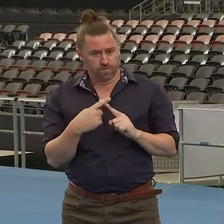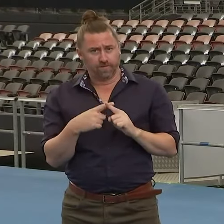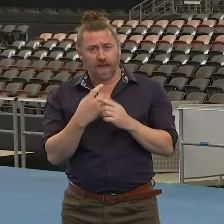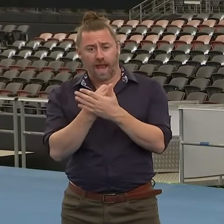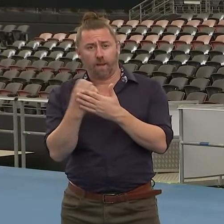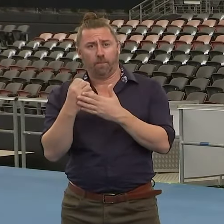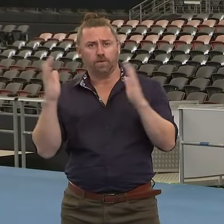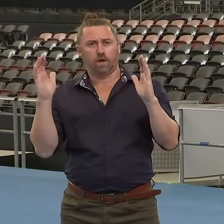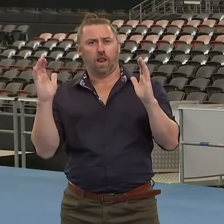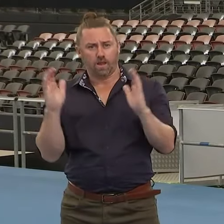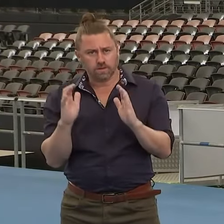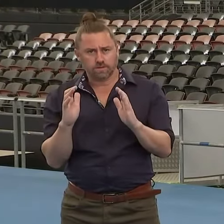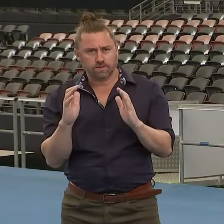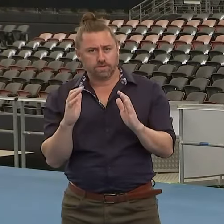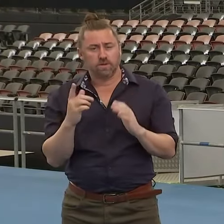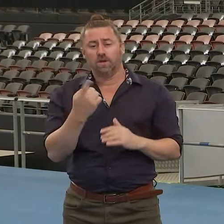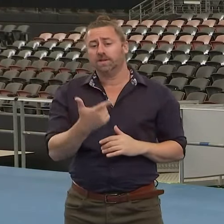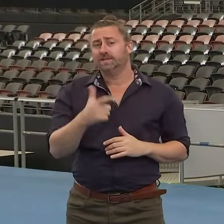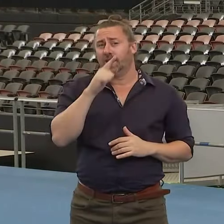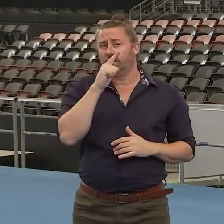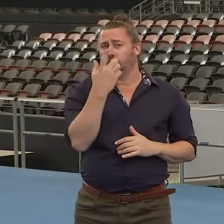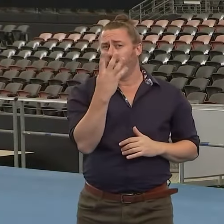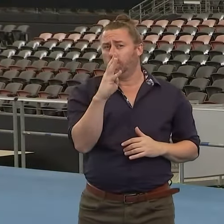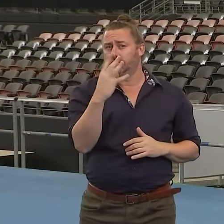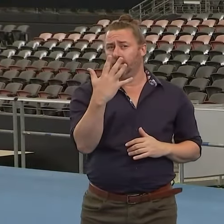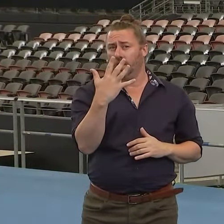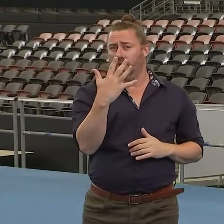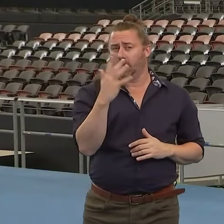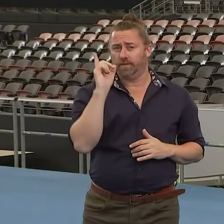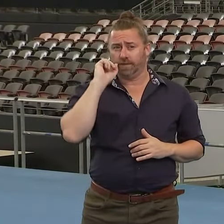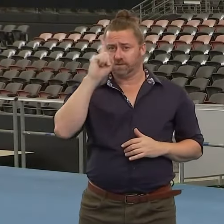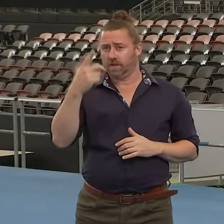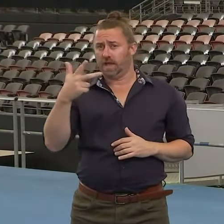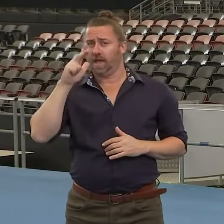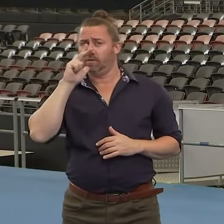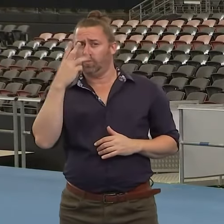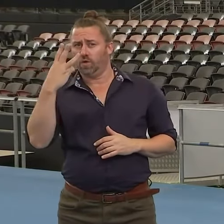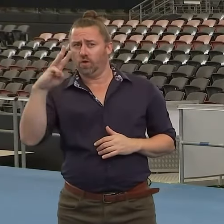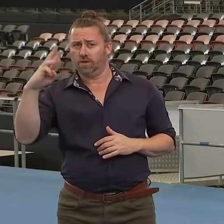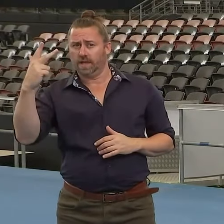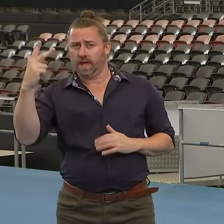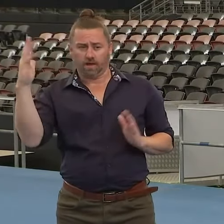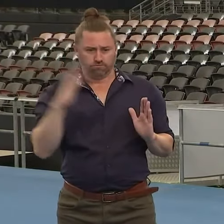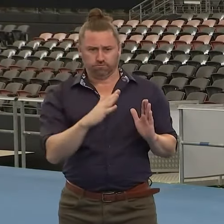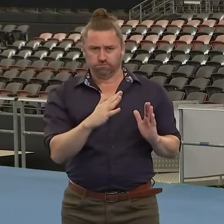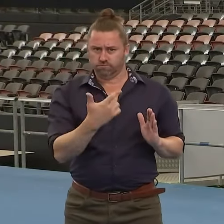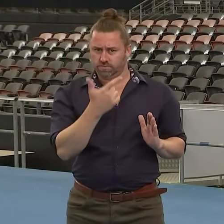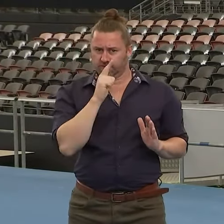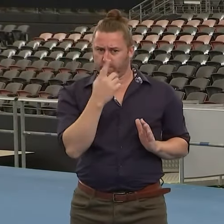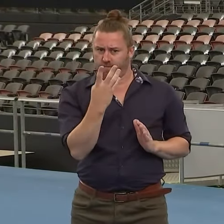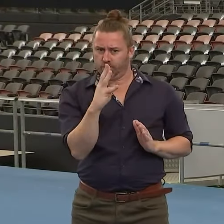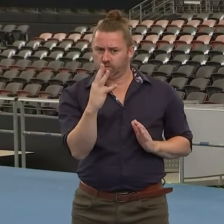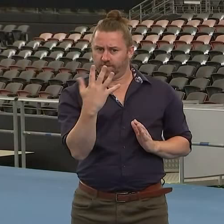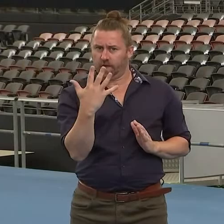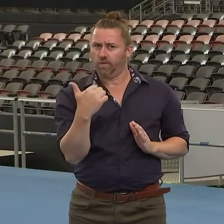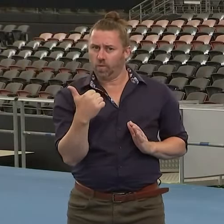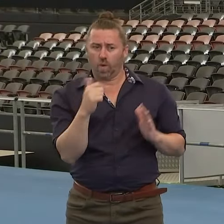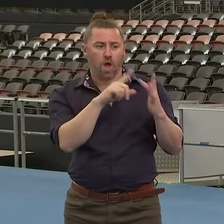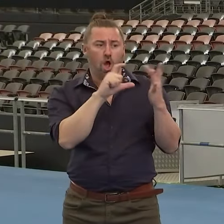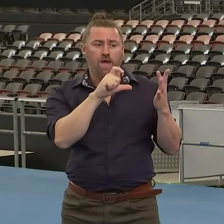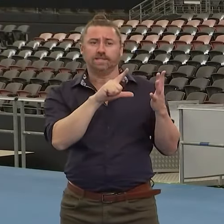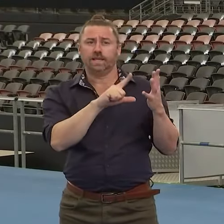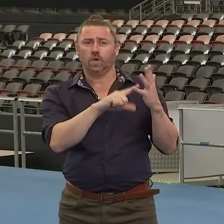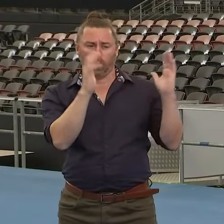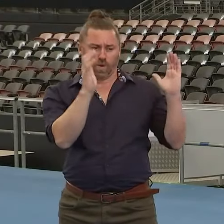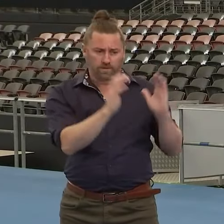down. So we have 745 in hospital, which is down quite a lot from yesterday. And the numbers in ICU have